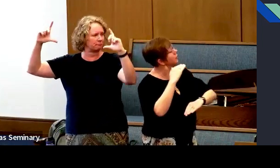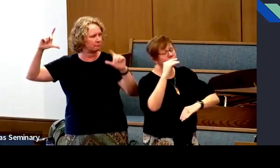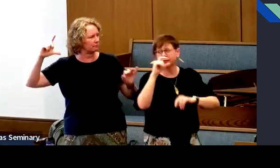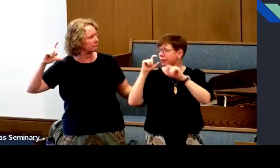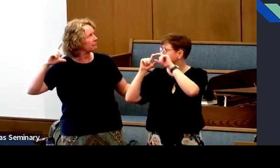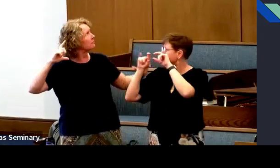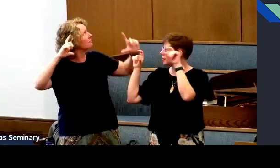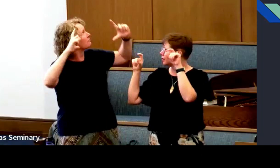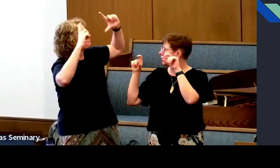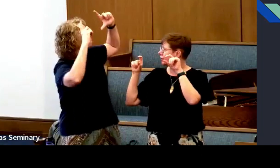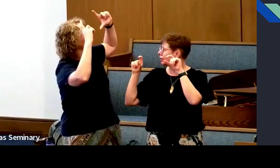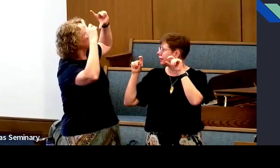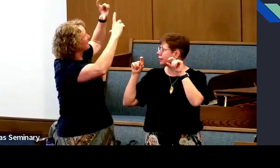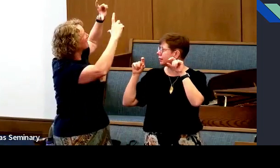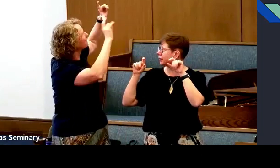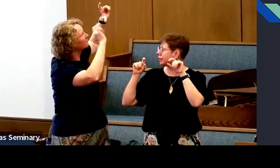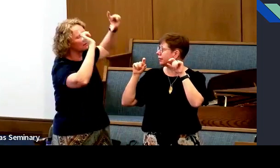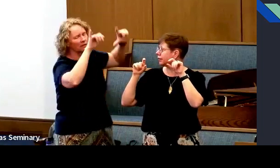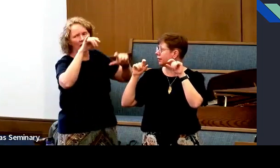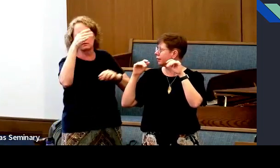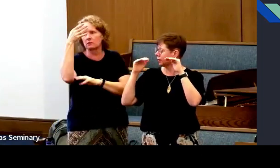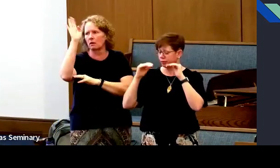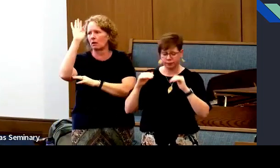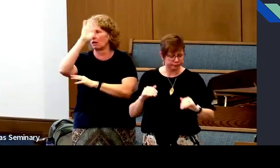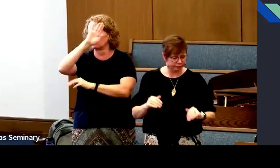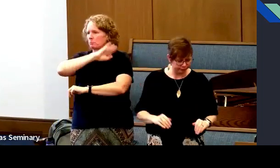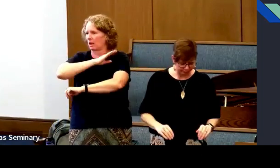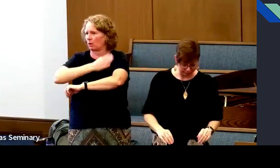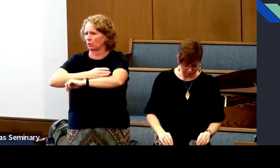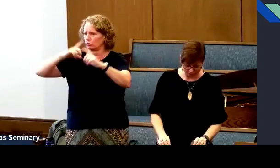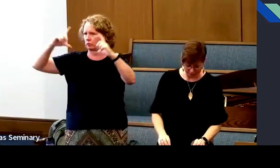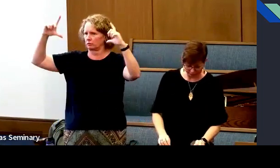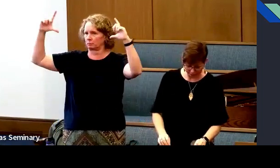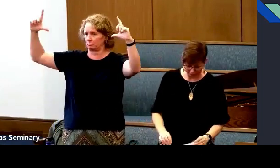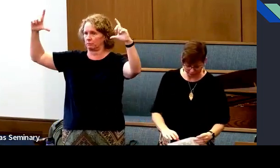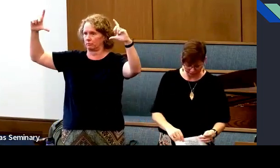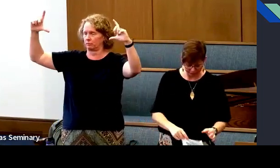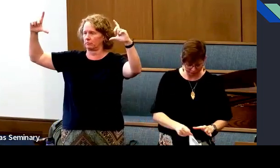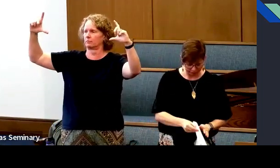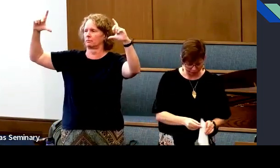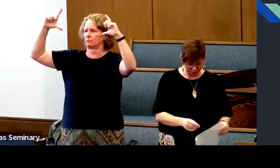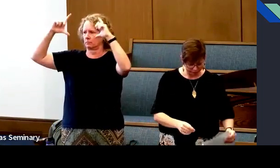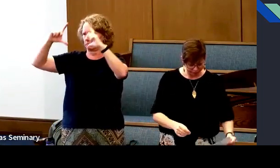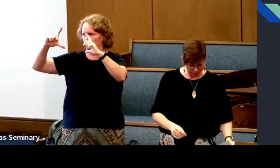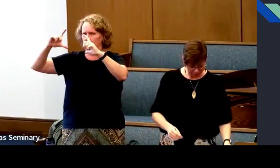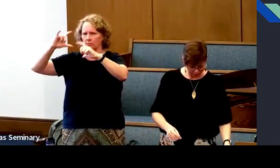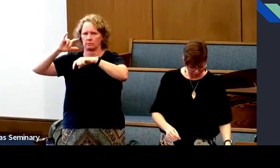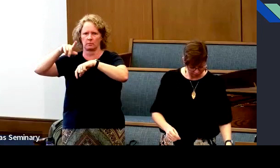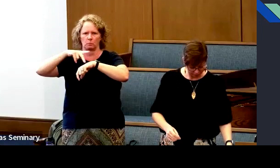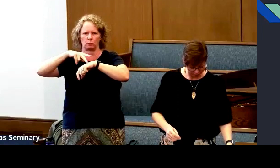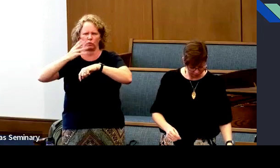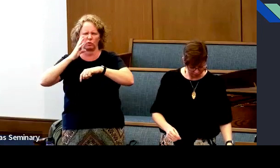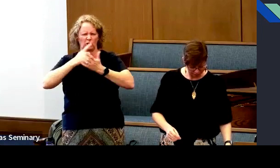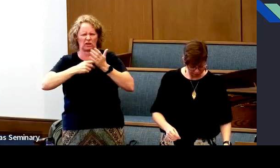So we see the large circle is God's power.